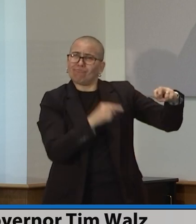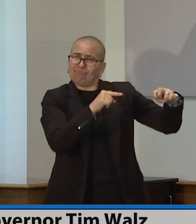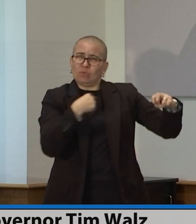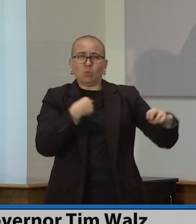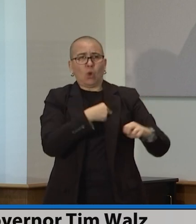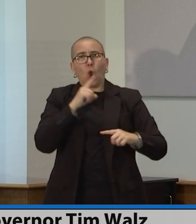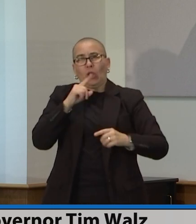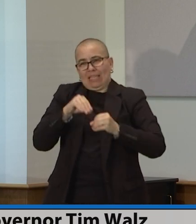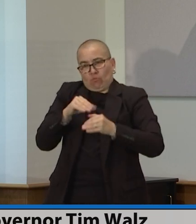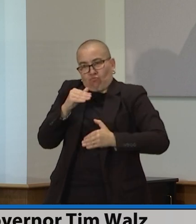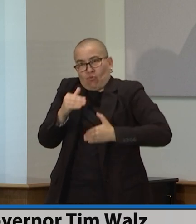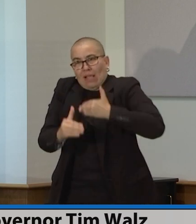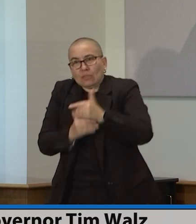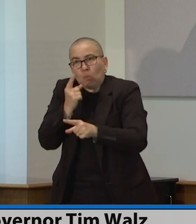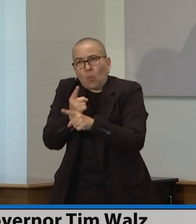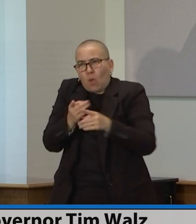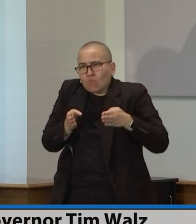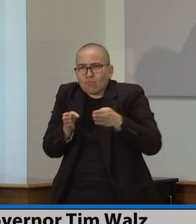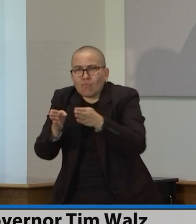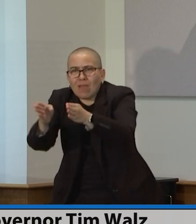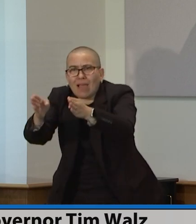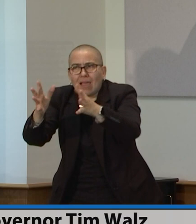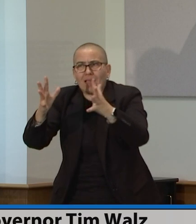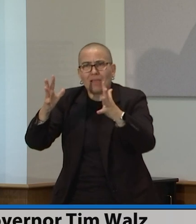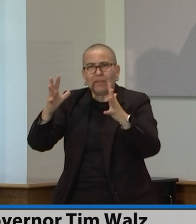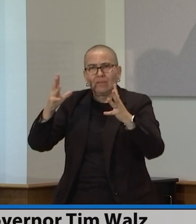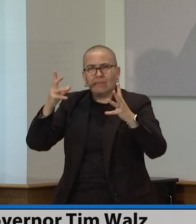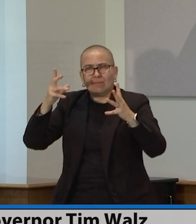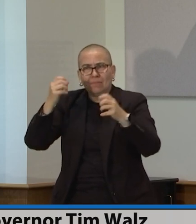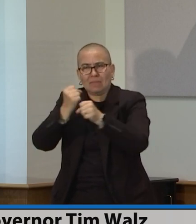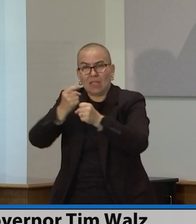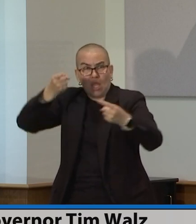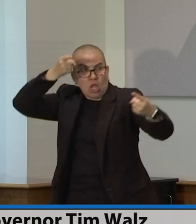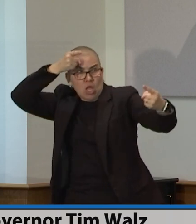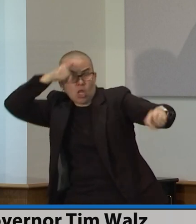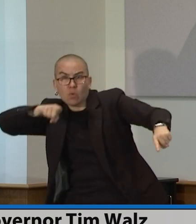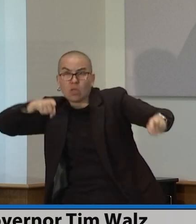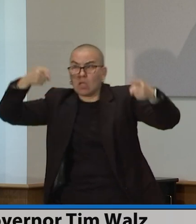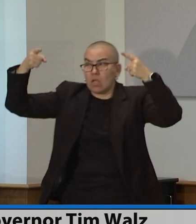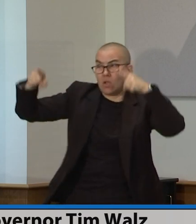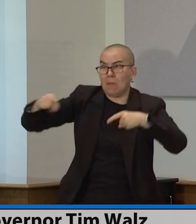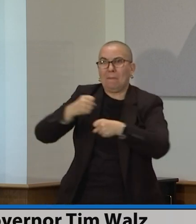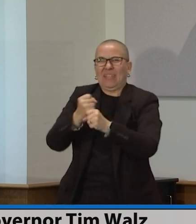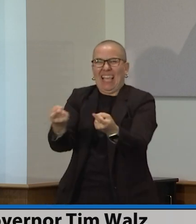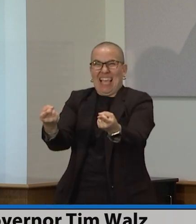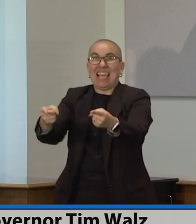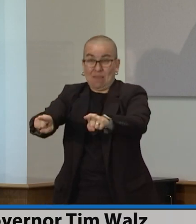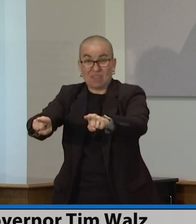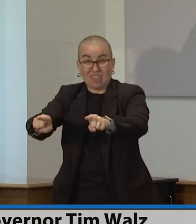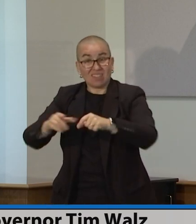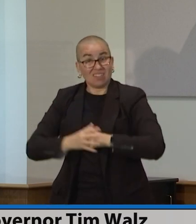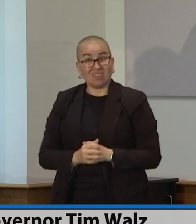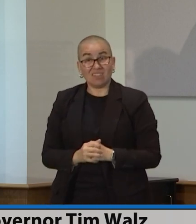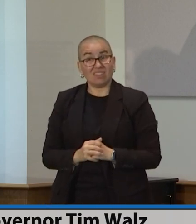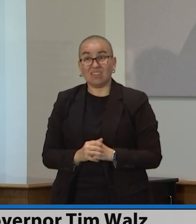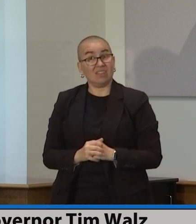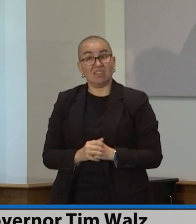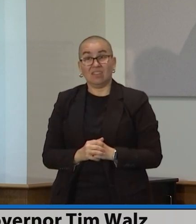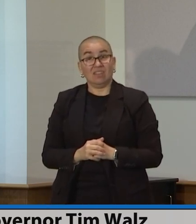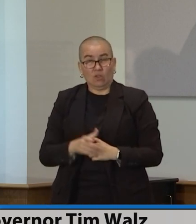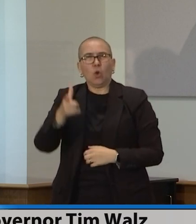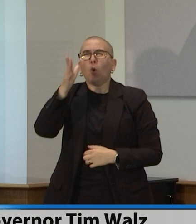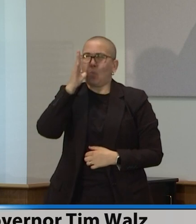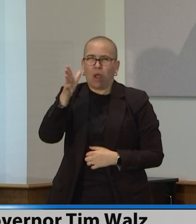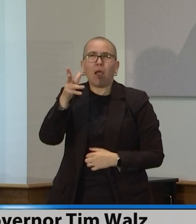it takes just to be very clear to make these compromises and get something done, you are going to hear about it. And the